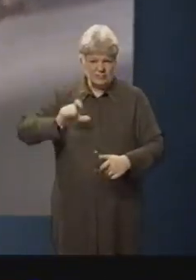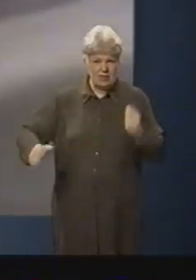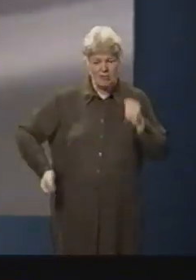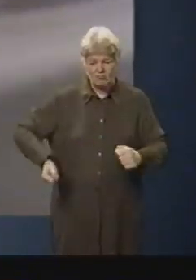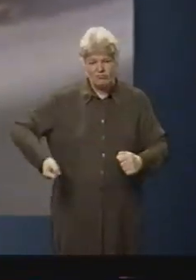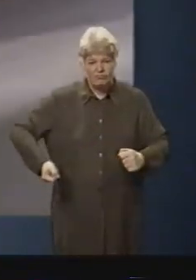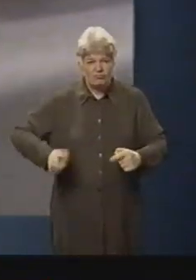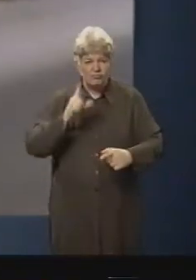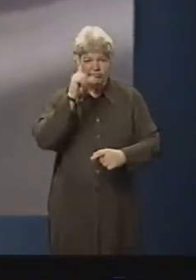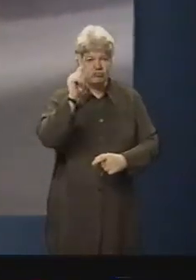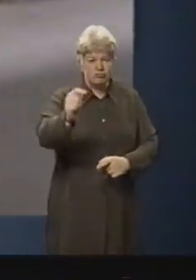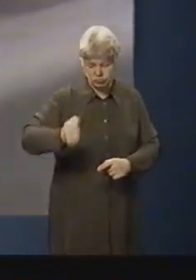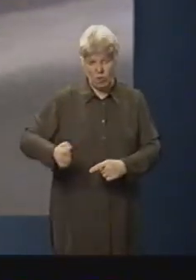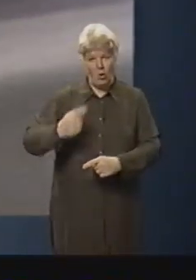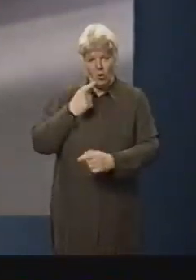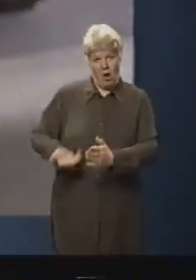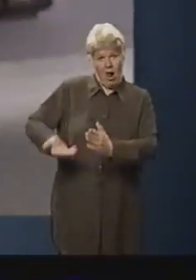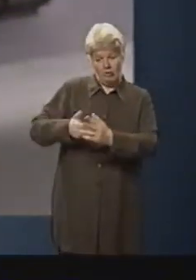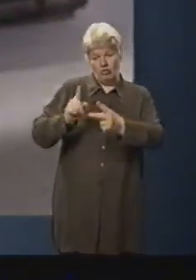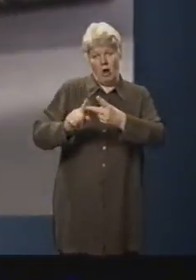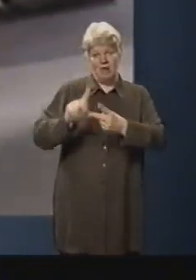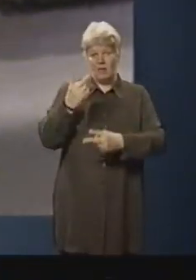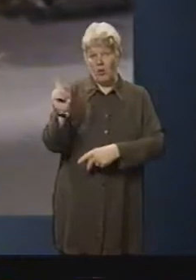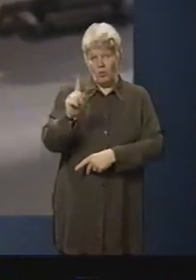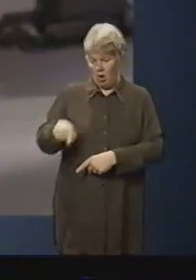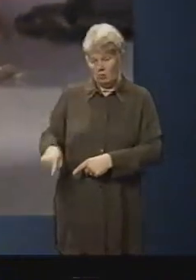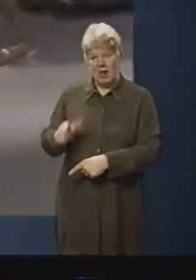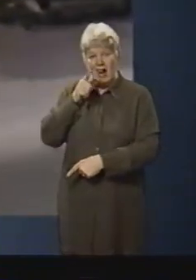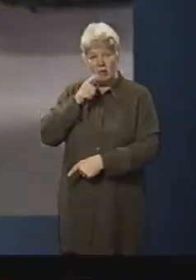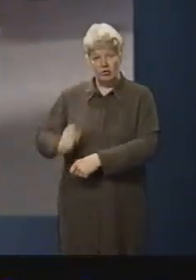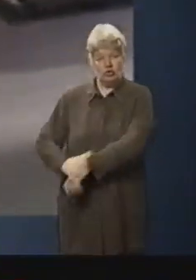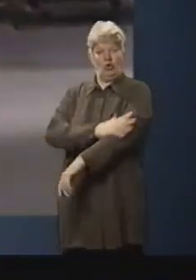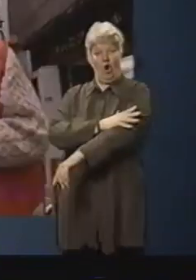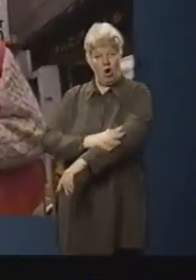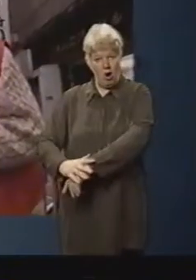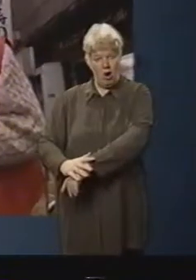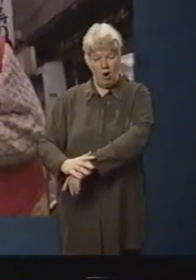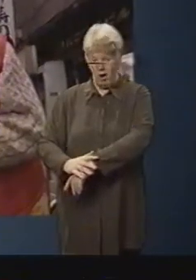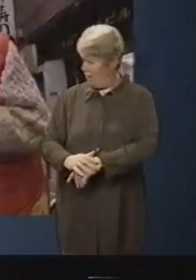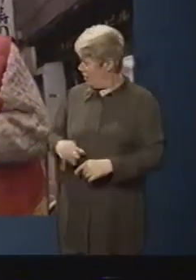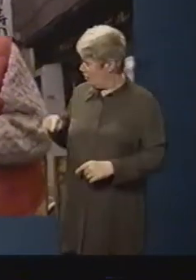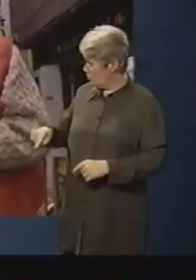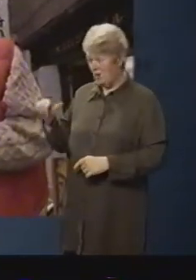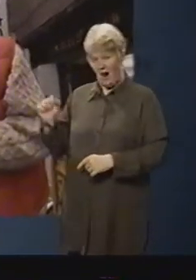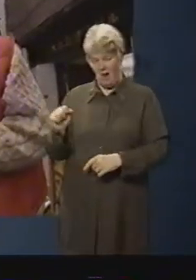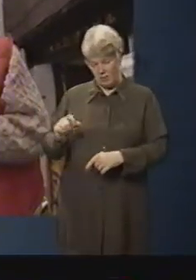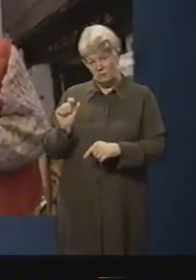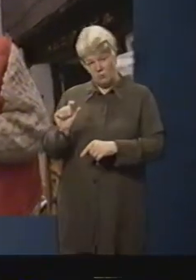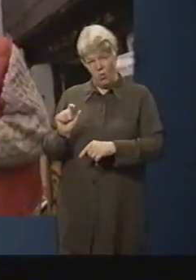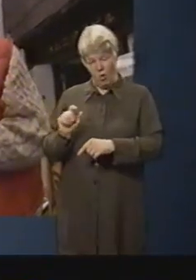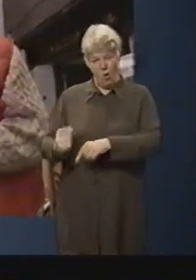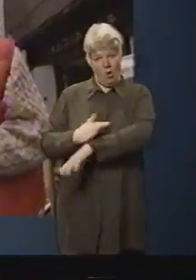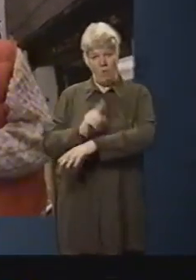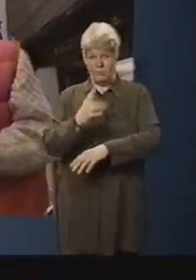with the case, another level of security is activated. Static electric shock. A very small current but of a very high voltage,